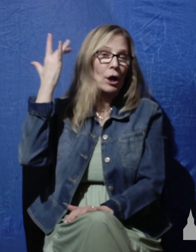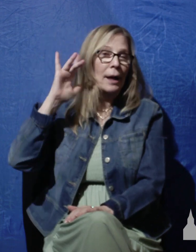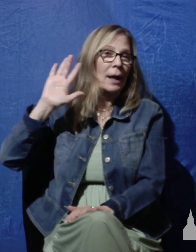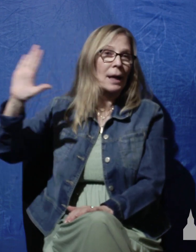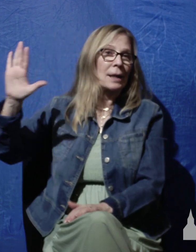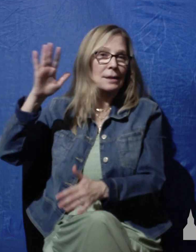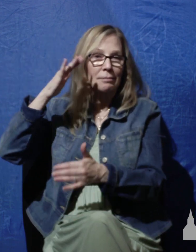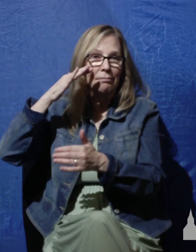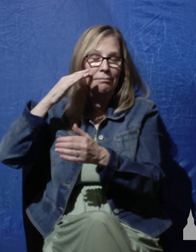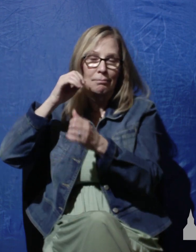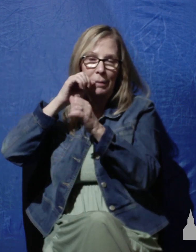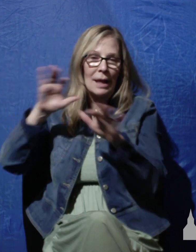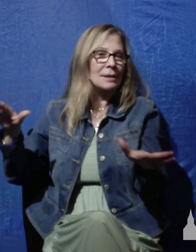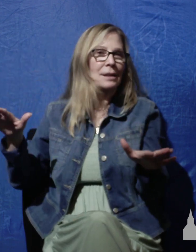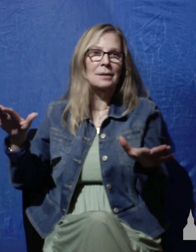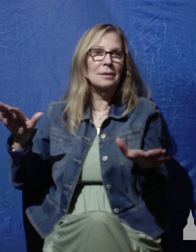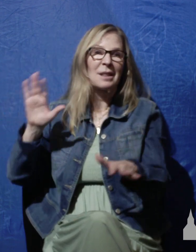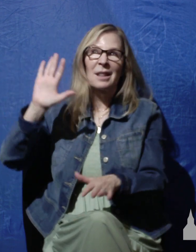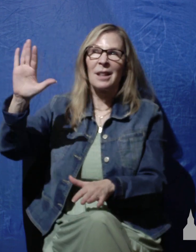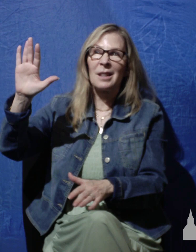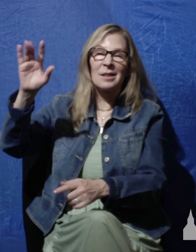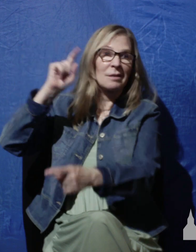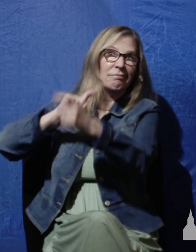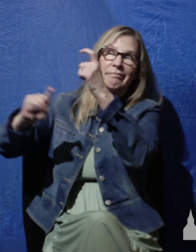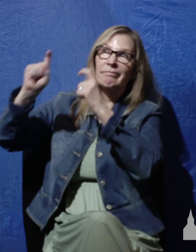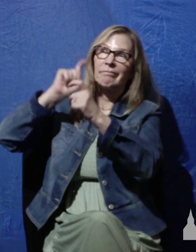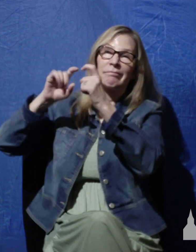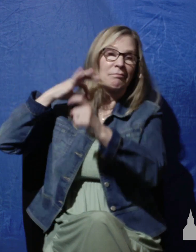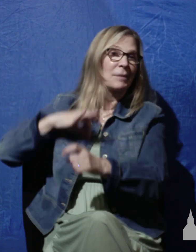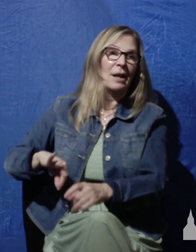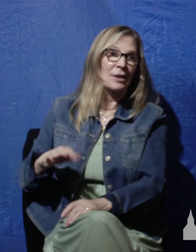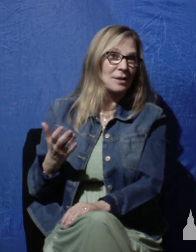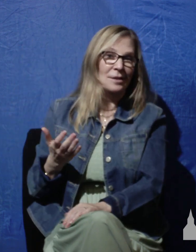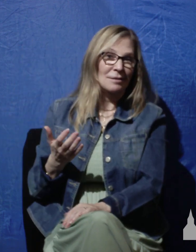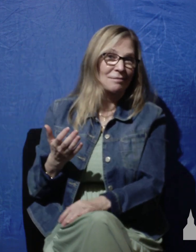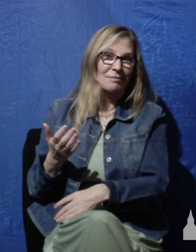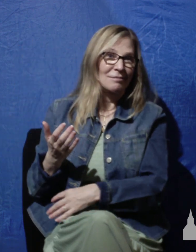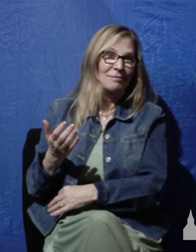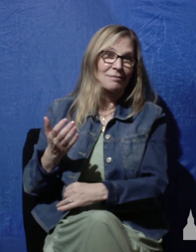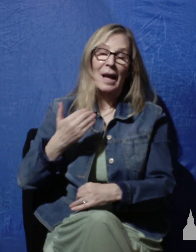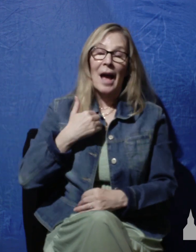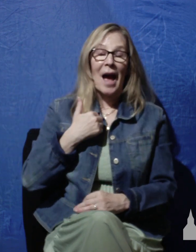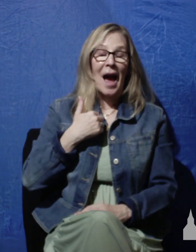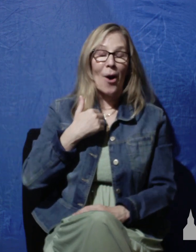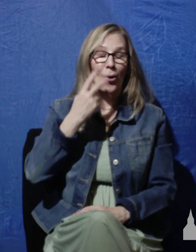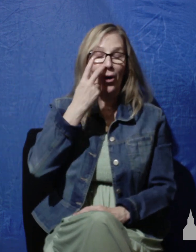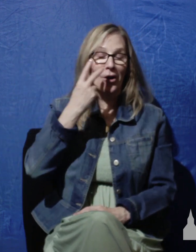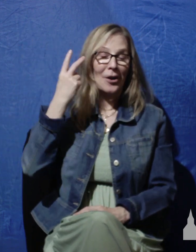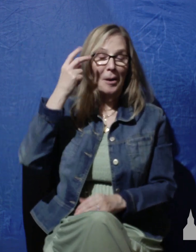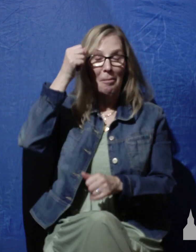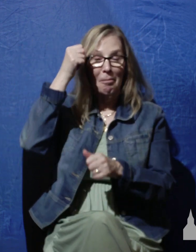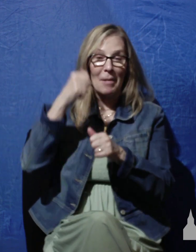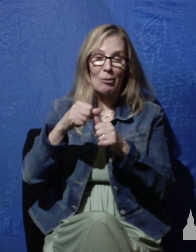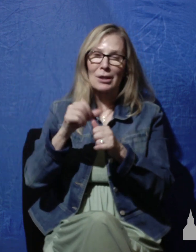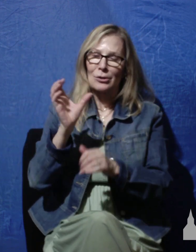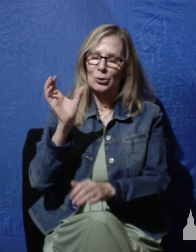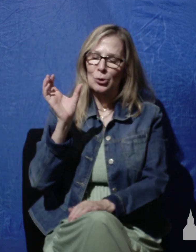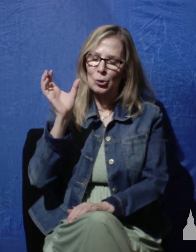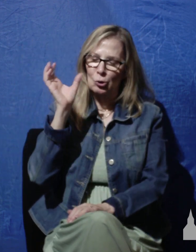and benefits that come from the hand of our gracious God. Listen, our memories are strange things, are they not? Because